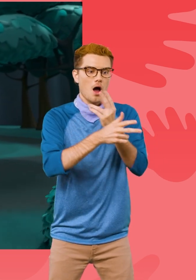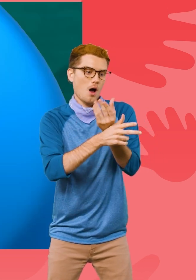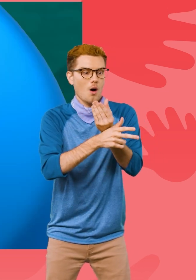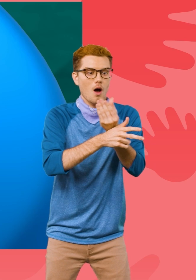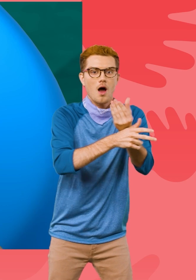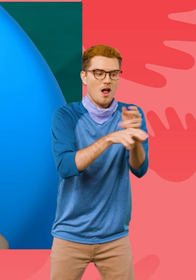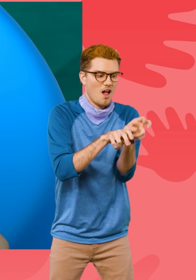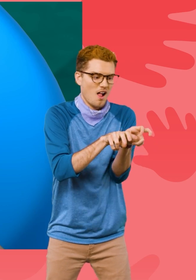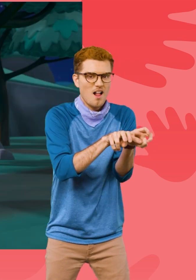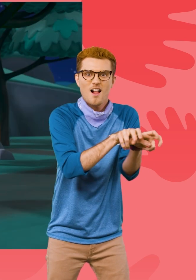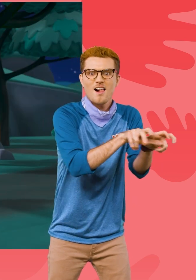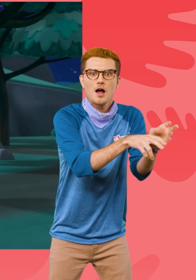Shrinking down!